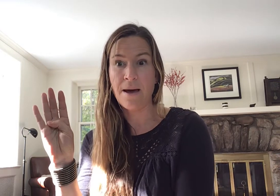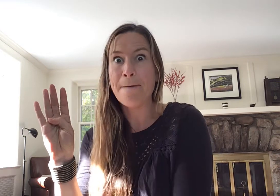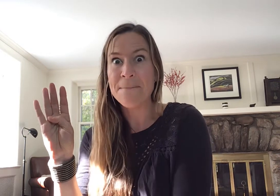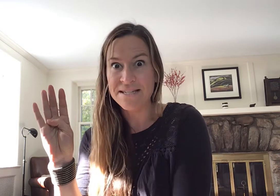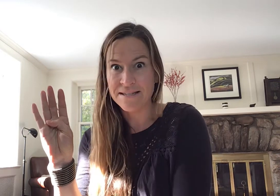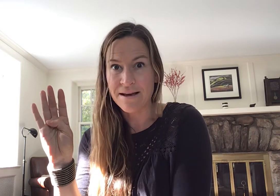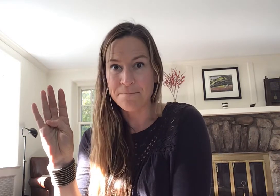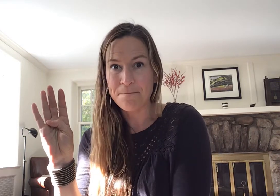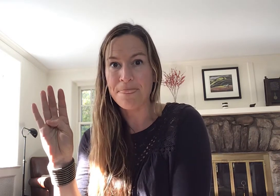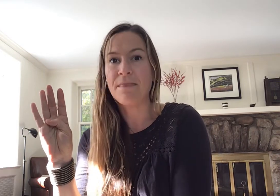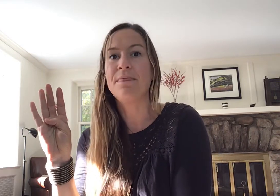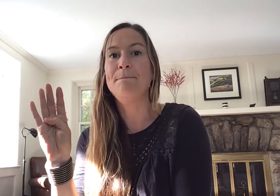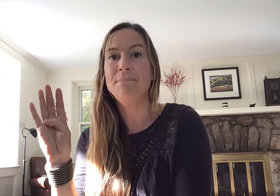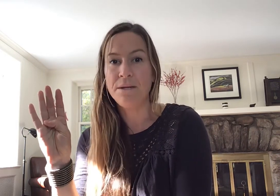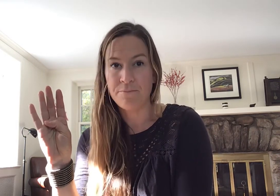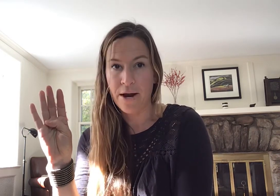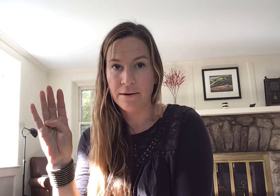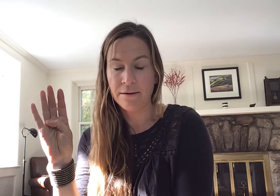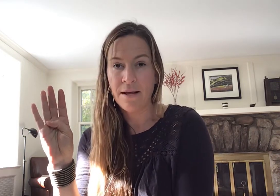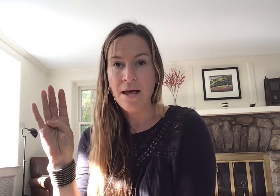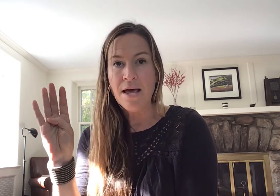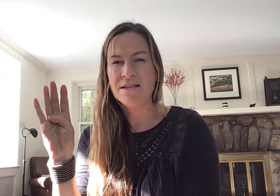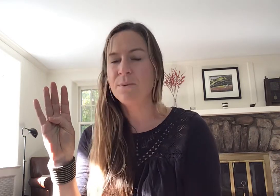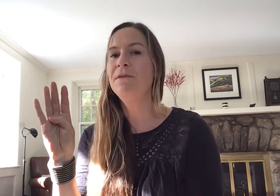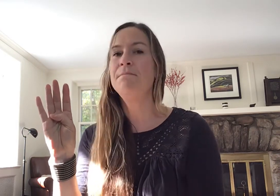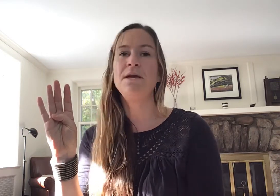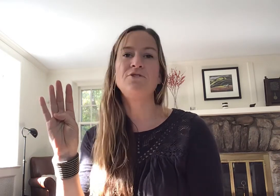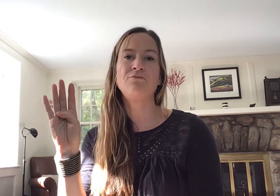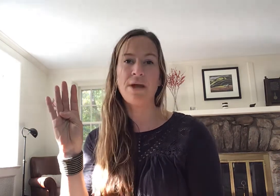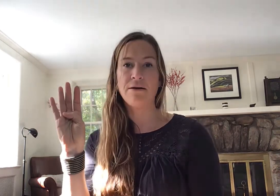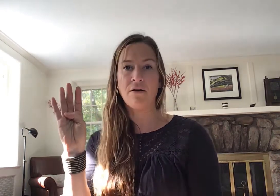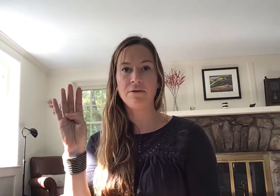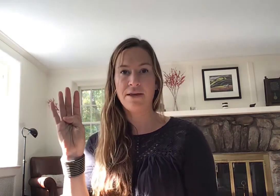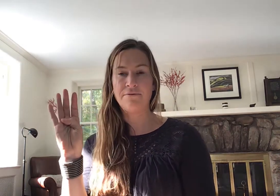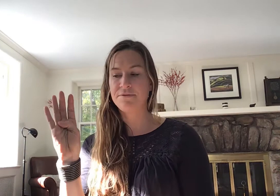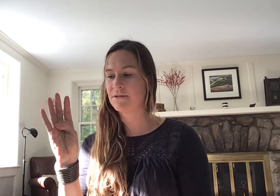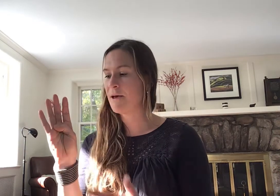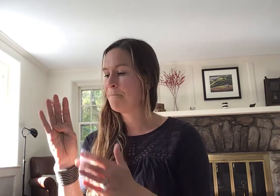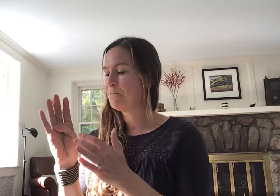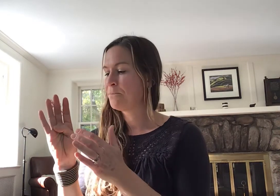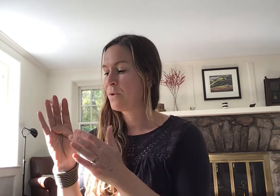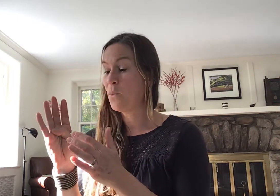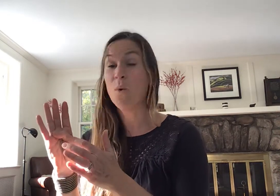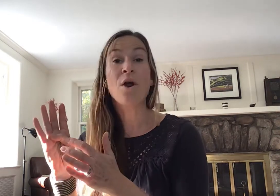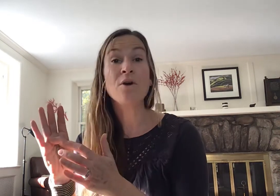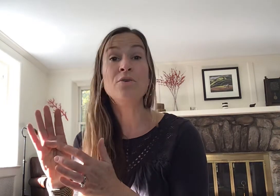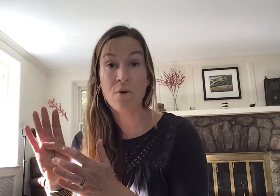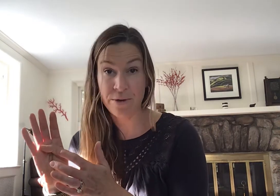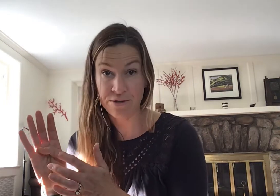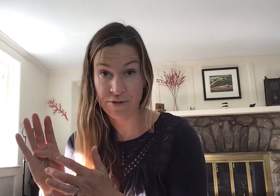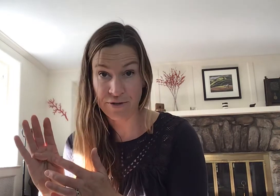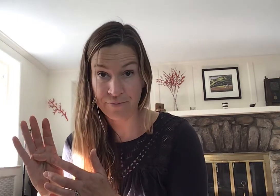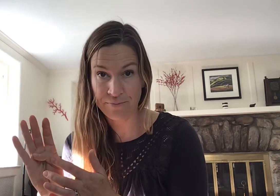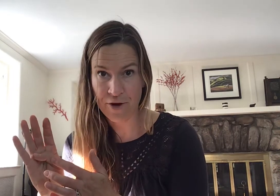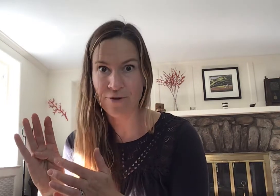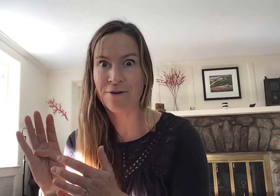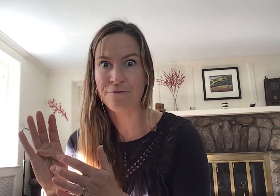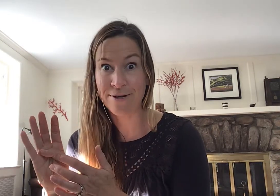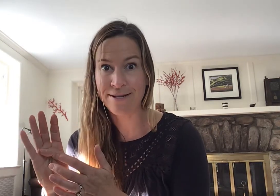amygdala the midbrain it's where the major radar lives what are you going to do are you freeze